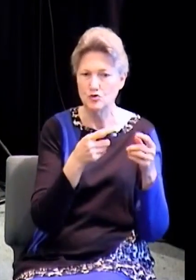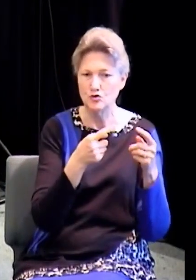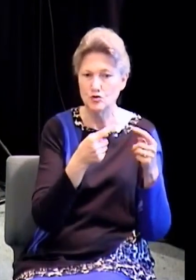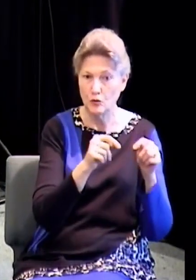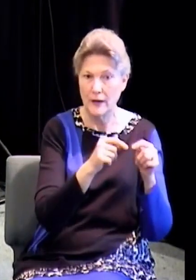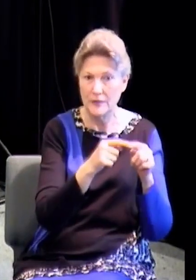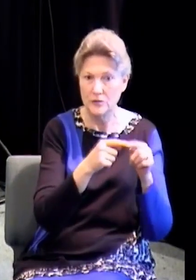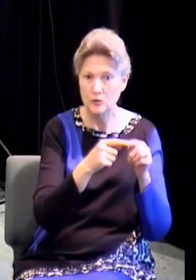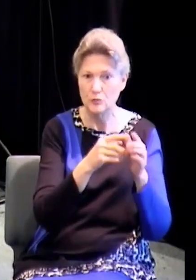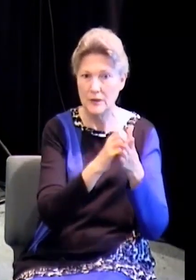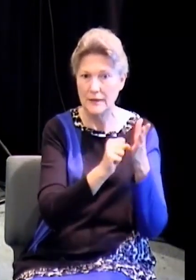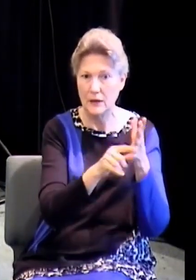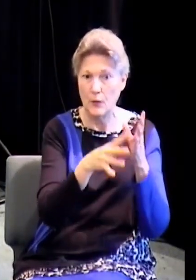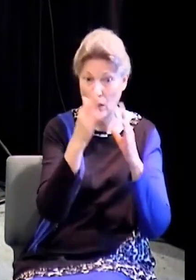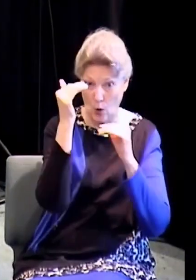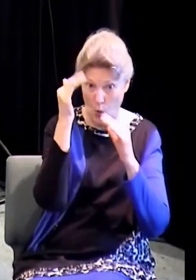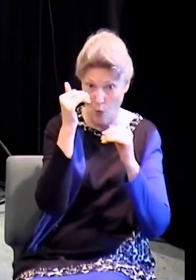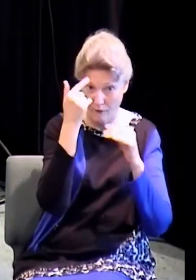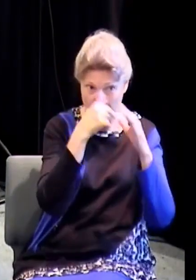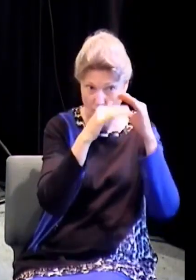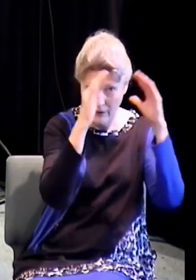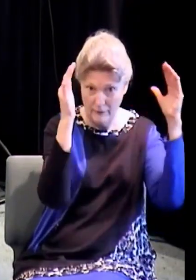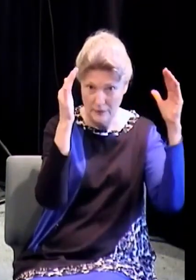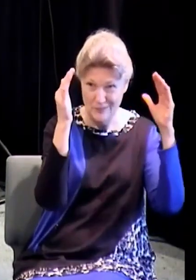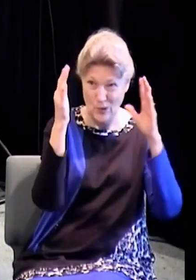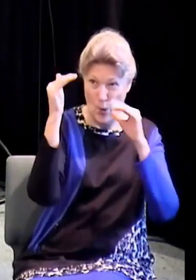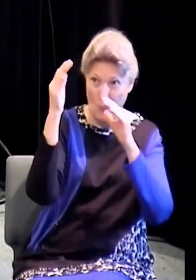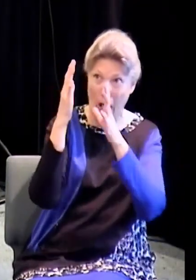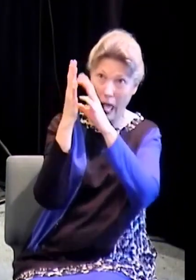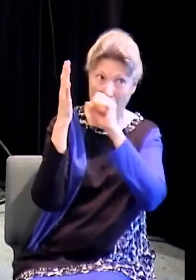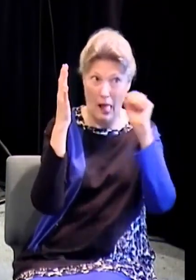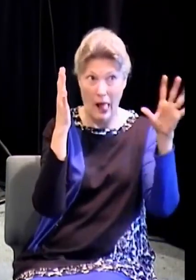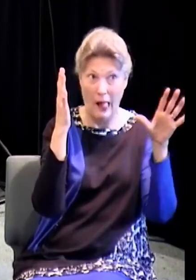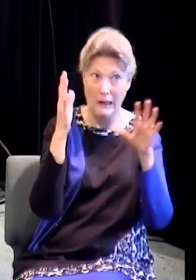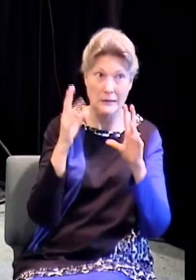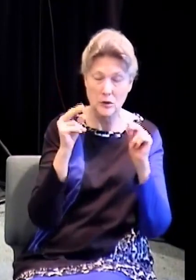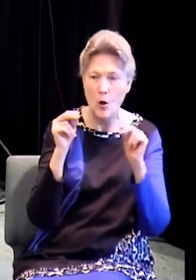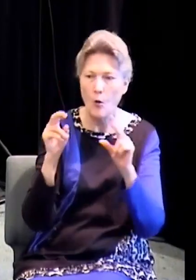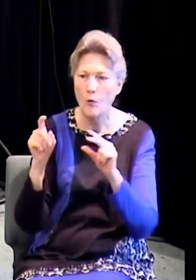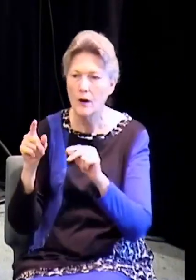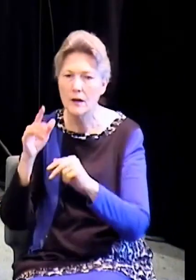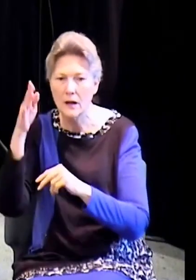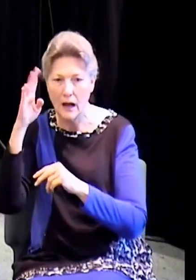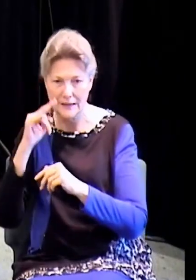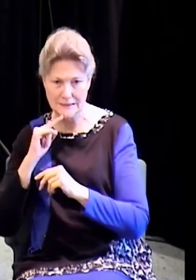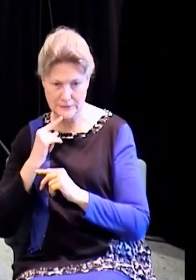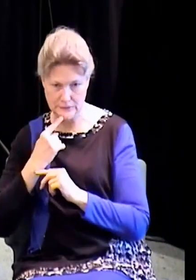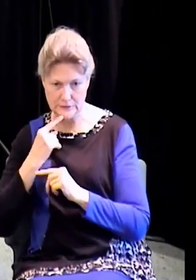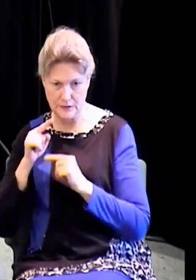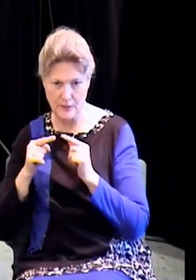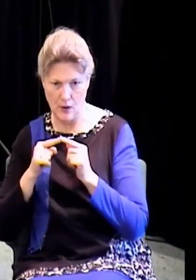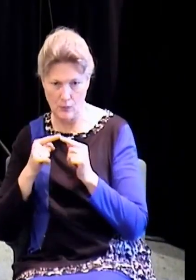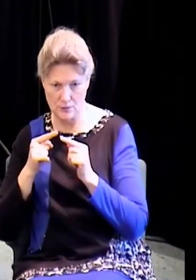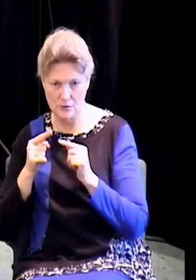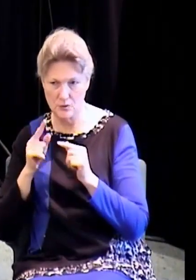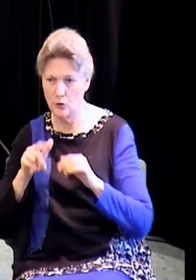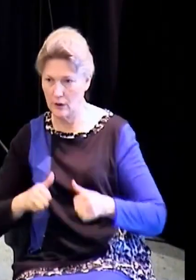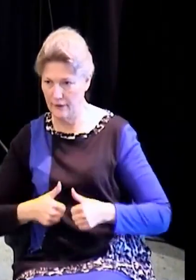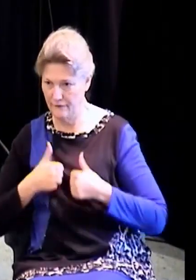said to arrest your attention and say, you know what, he's really serious about this. God is really serious about this. And then in Romans 3, 23,